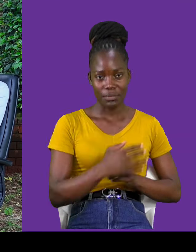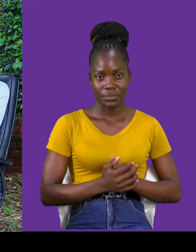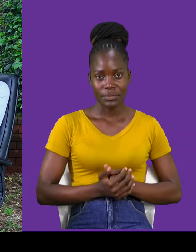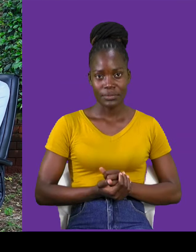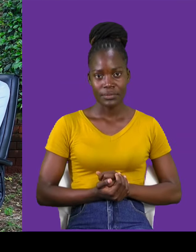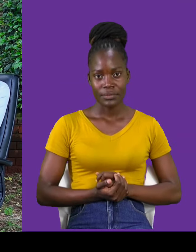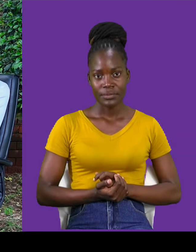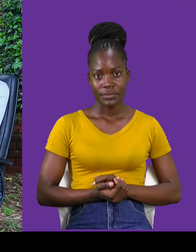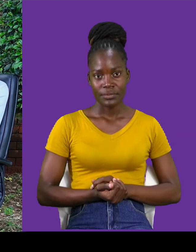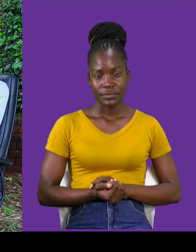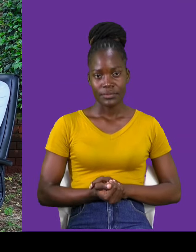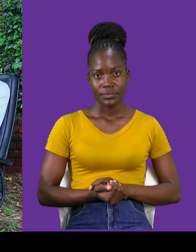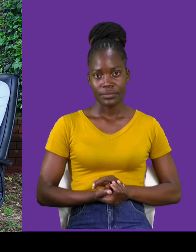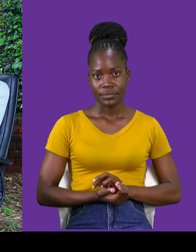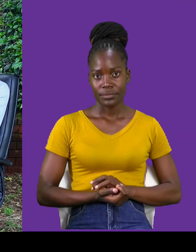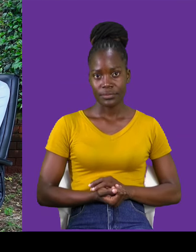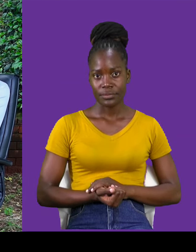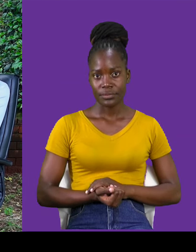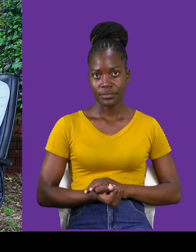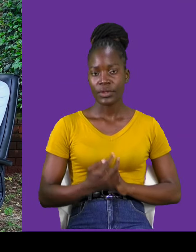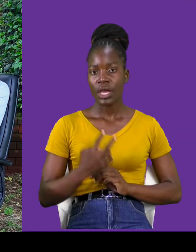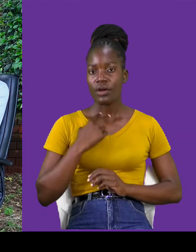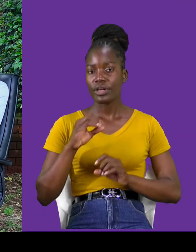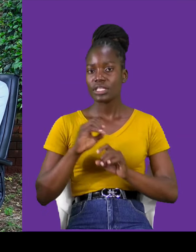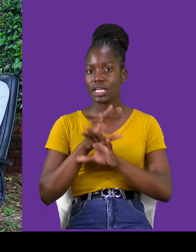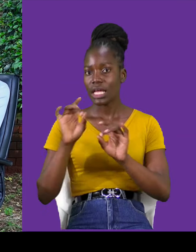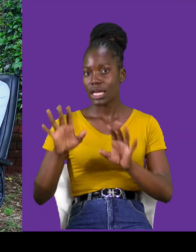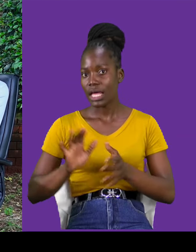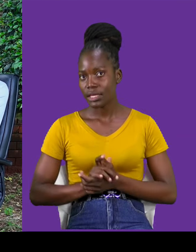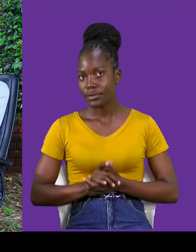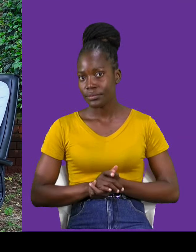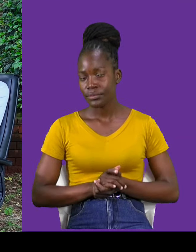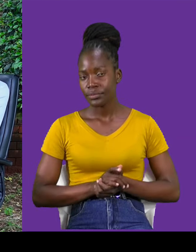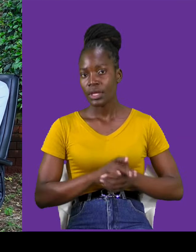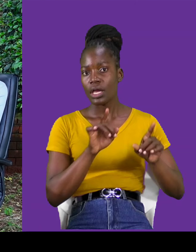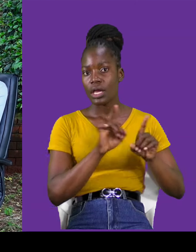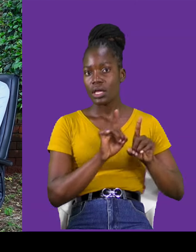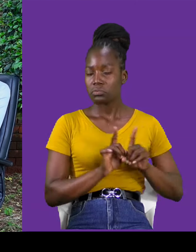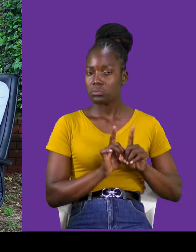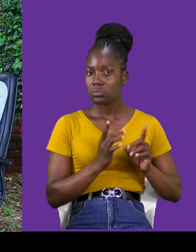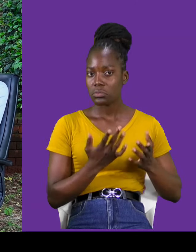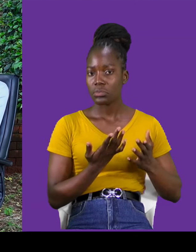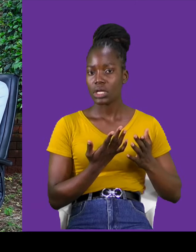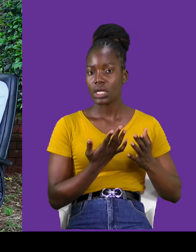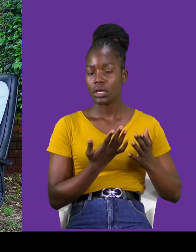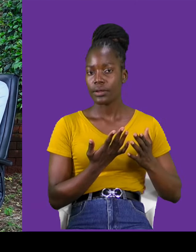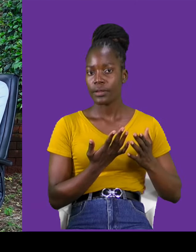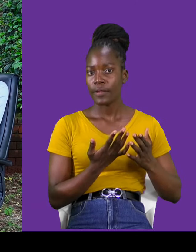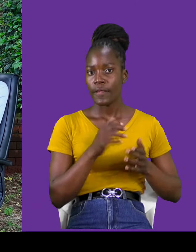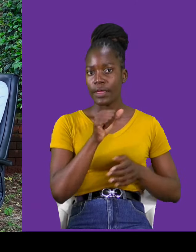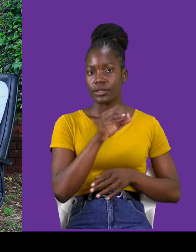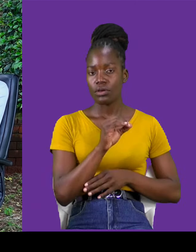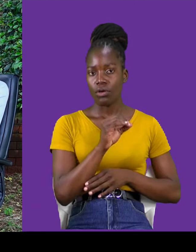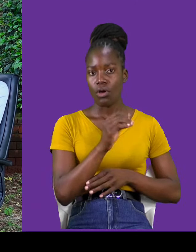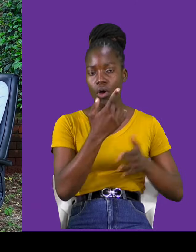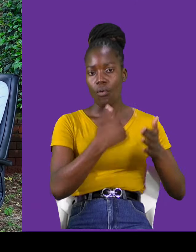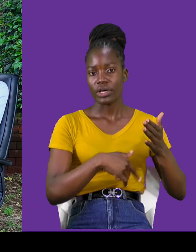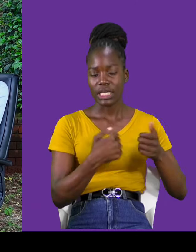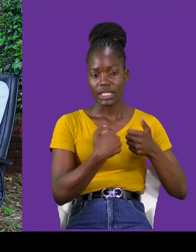they get to the concept very quick. Yeah, what are some of the challenges that you may